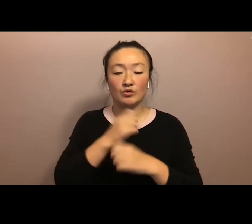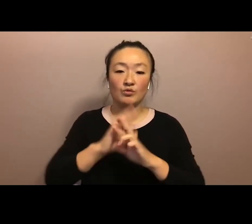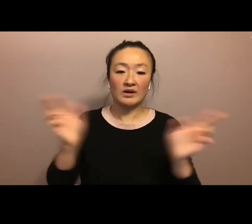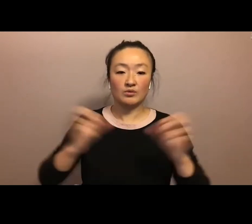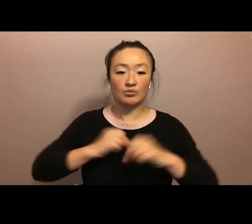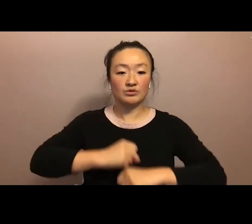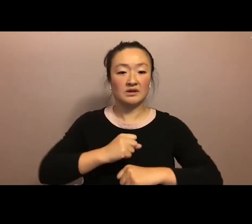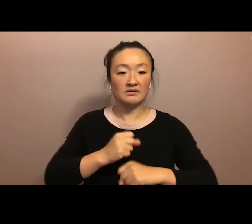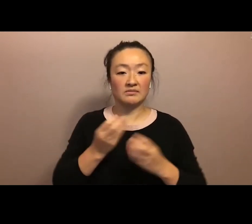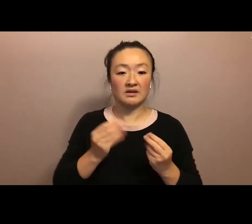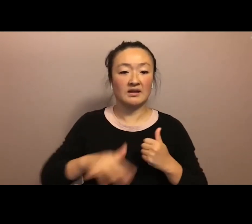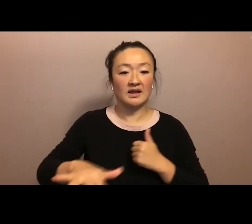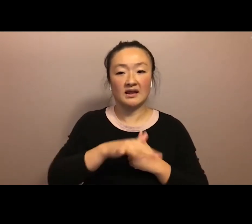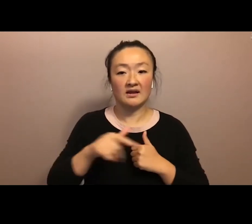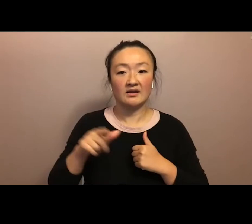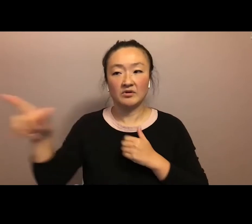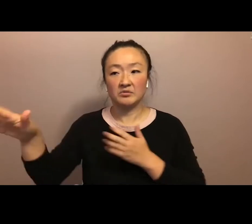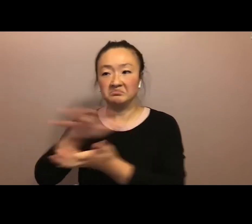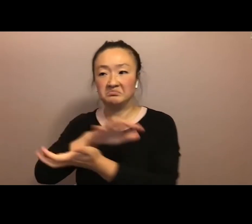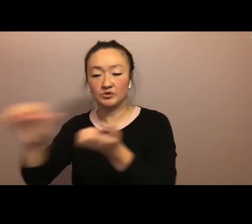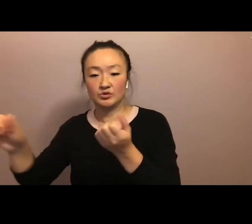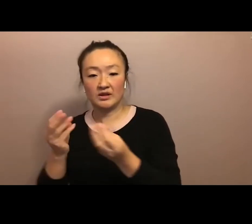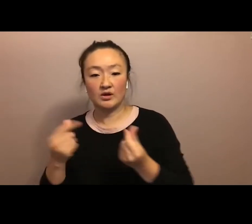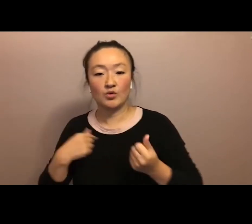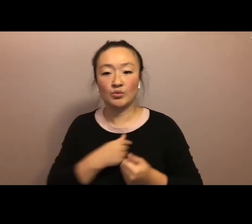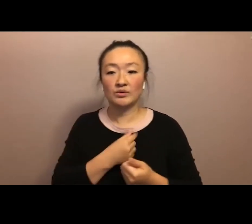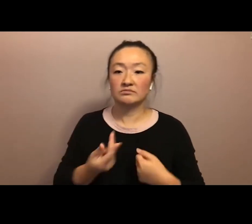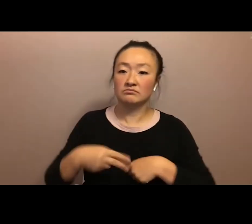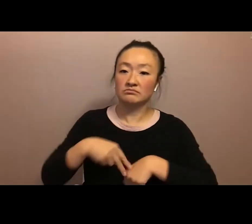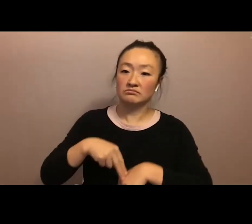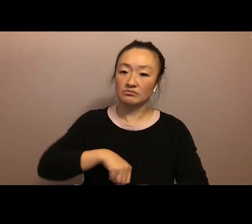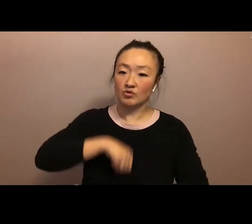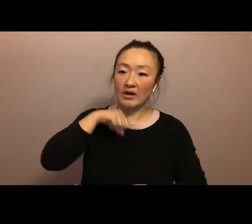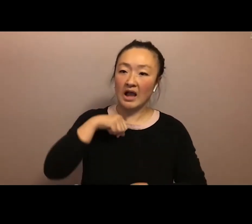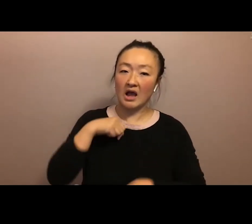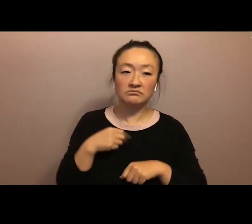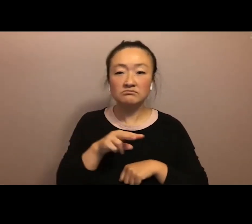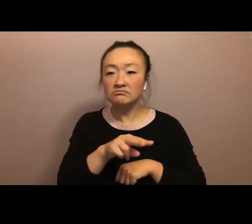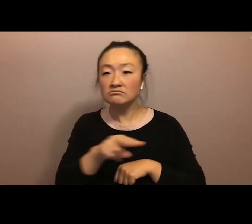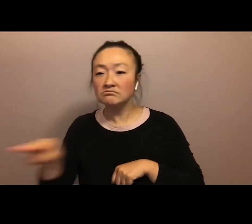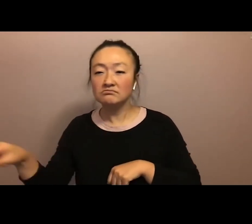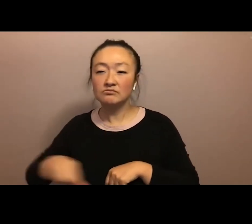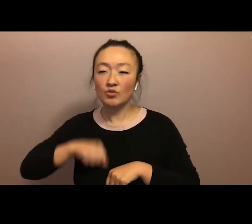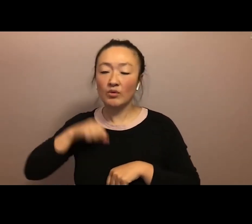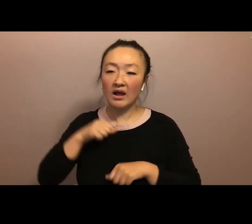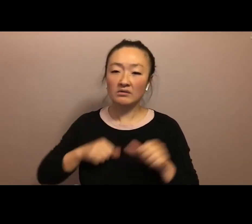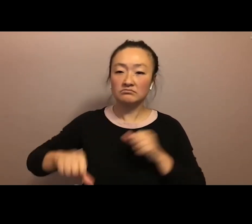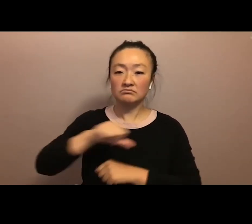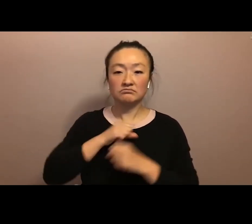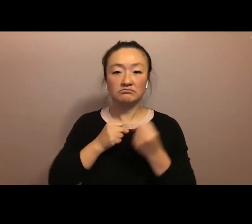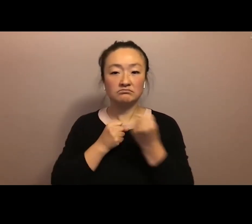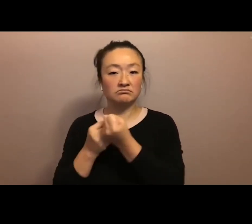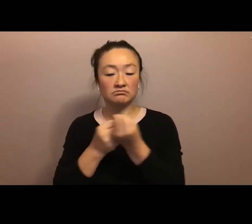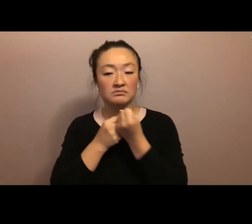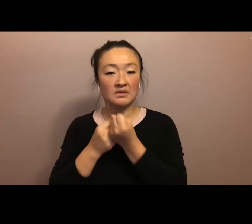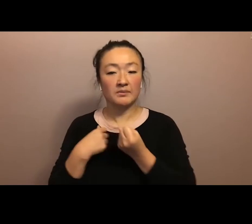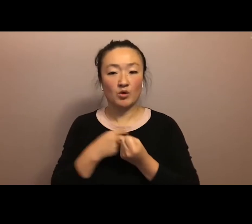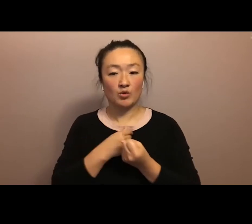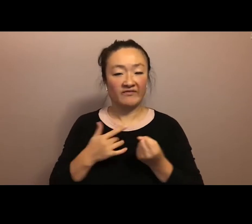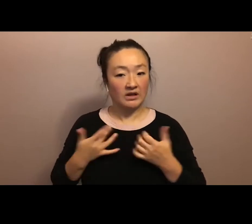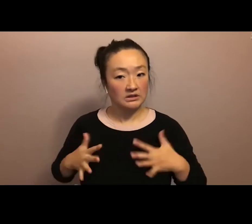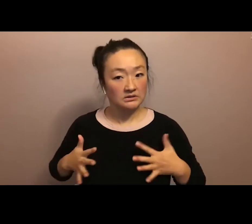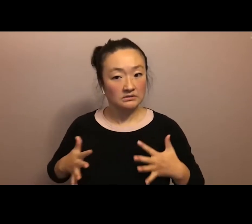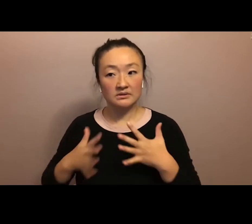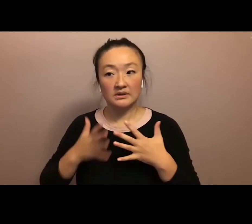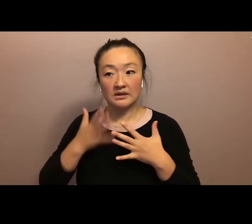We stood proud, basking in the wealth of our and brilliance of our people, but we also stood anxious because as our numbers grew, so did